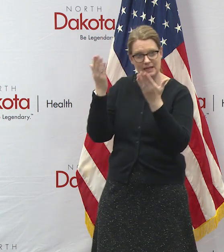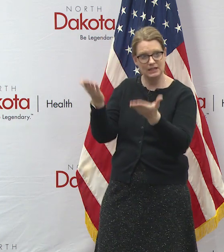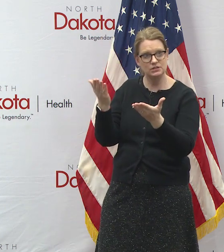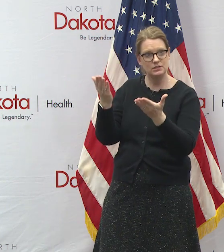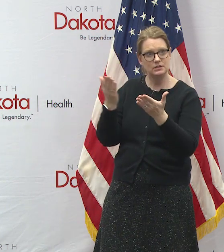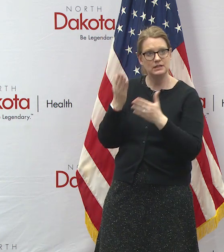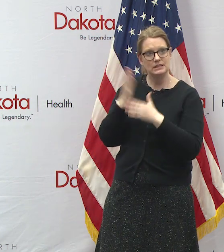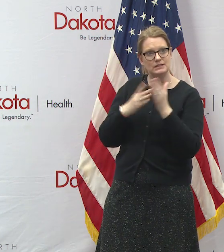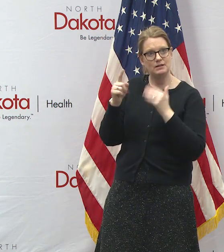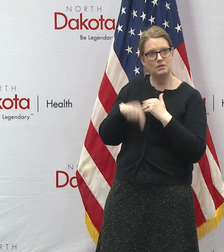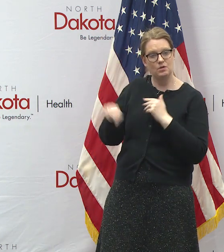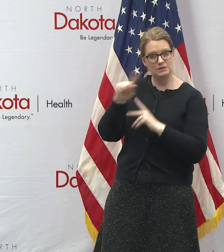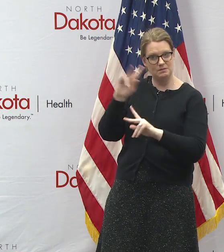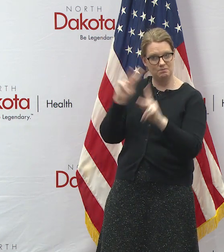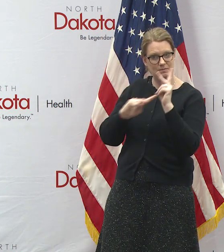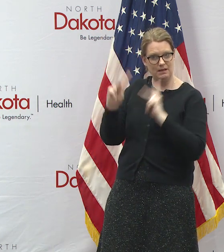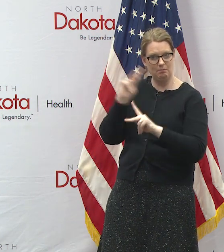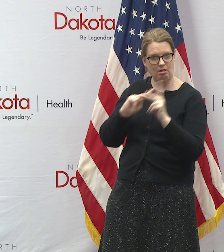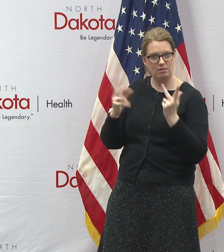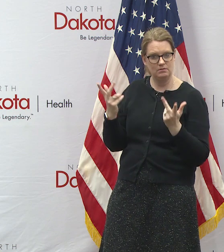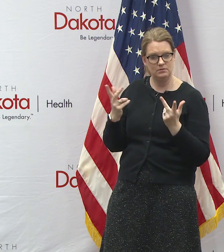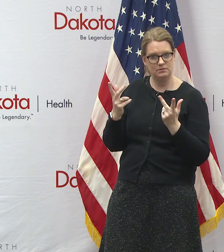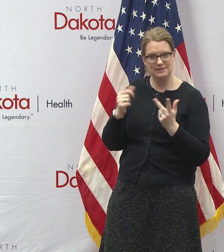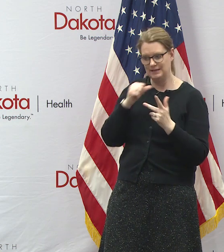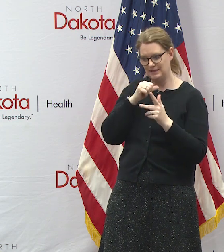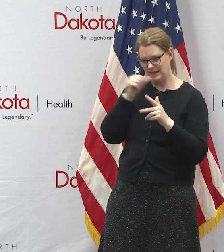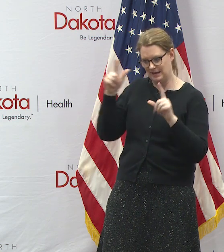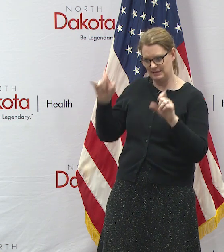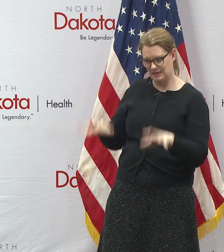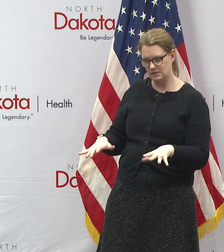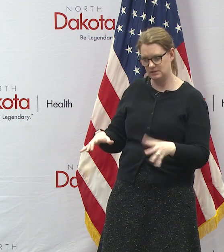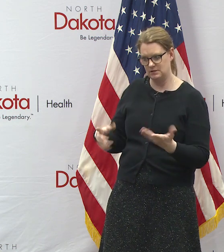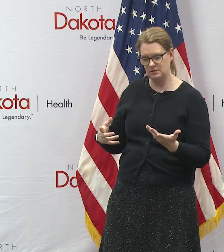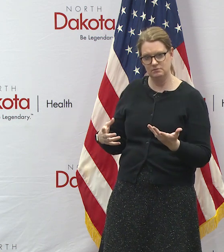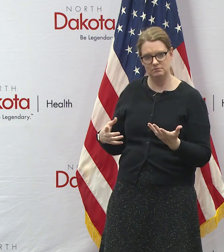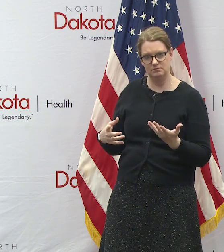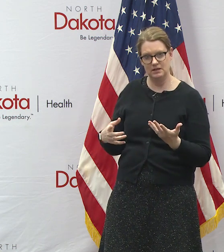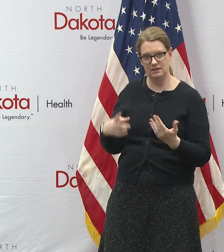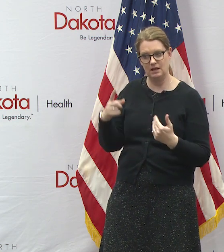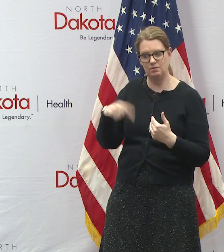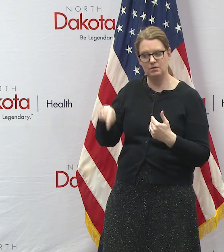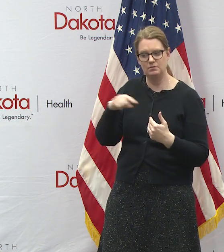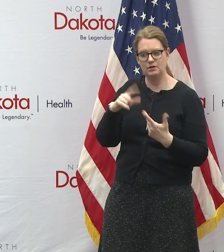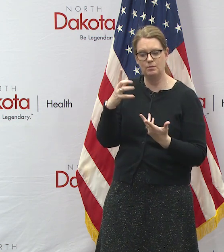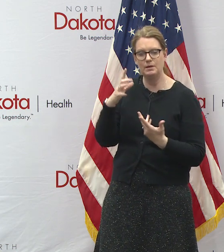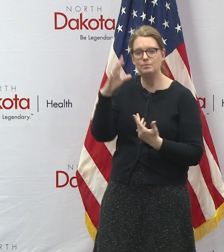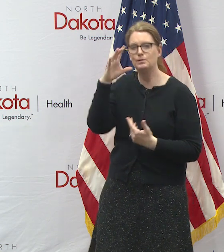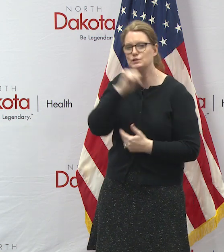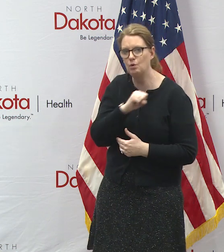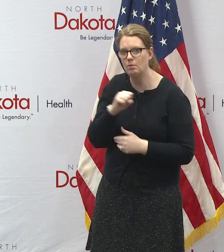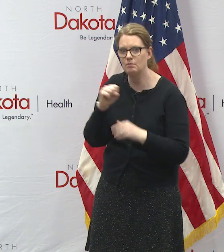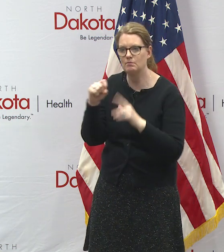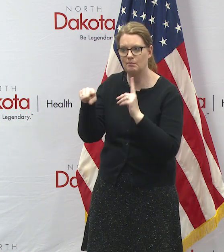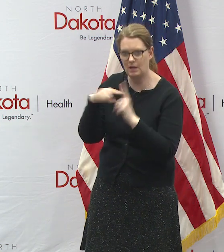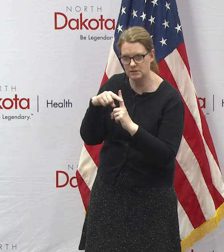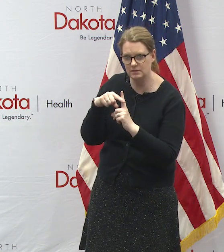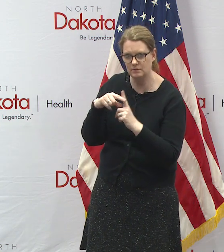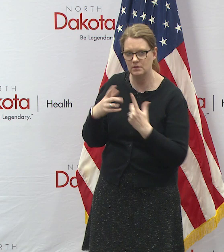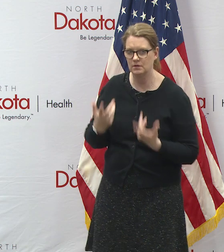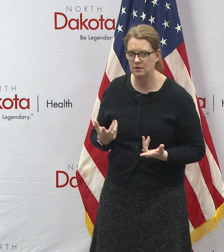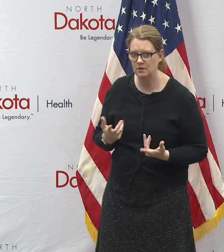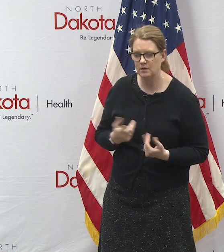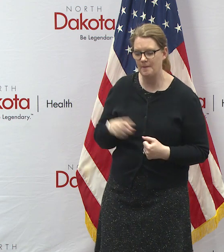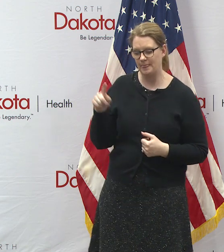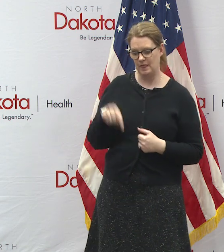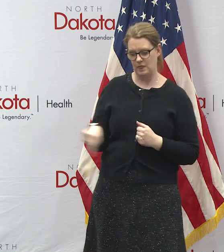some of those people early on did not get did not get tested but were presumed presumed positive those folks uh we uh